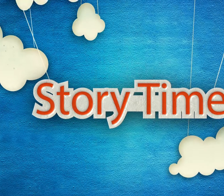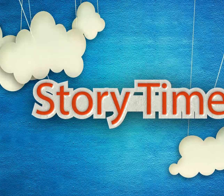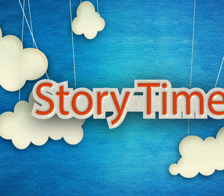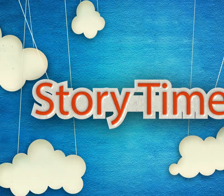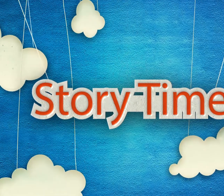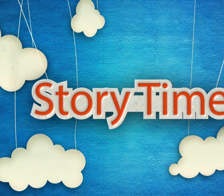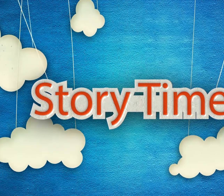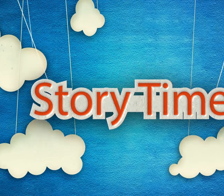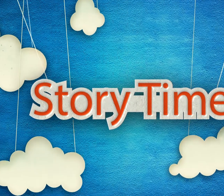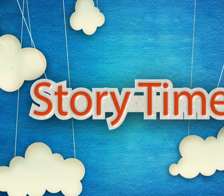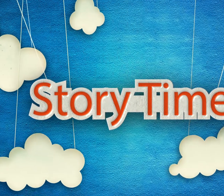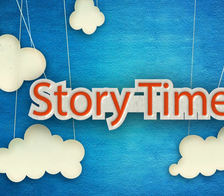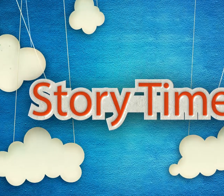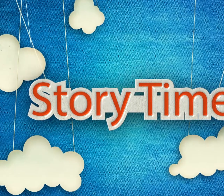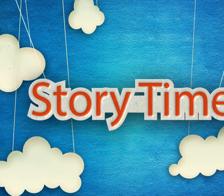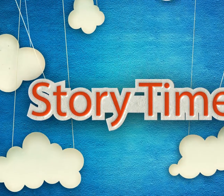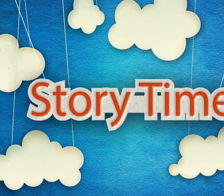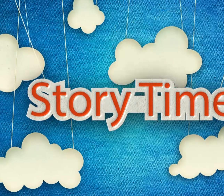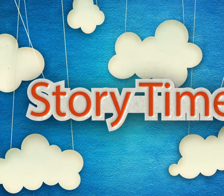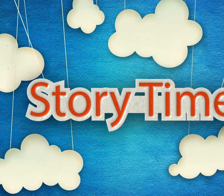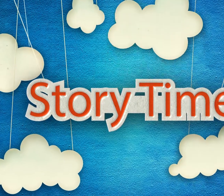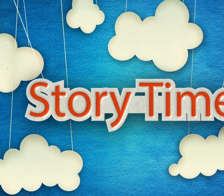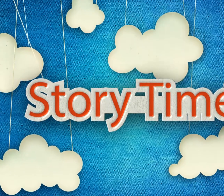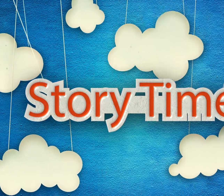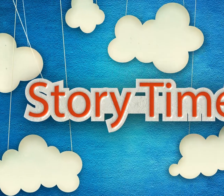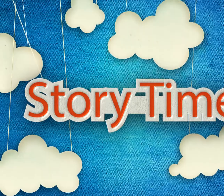To be continued...